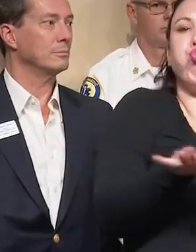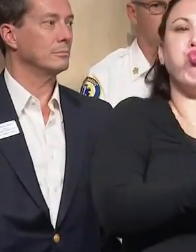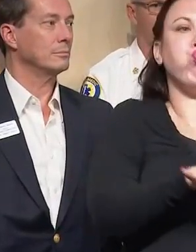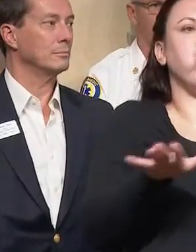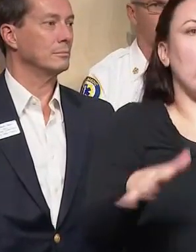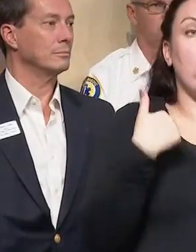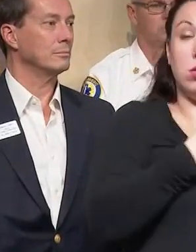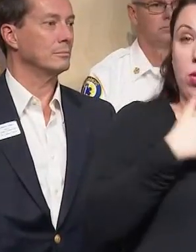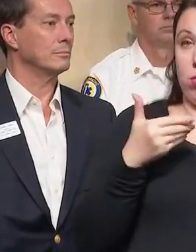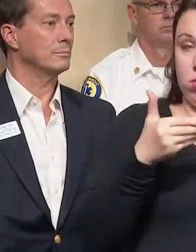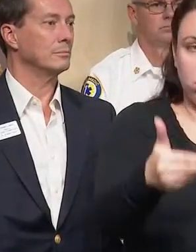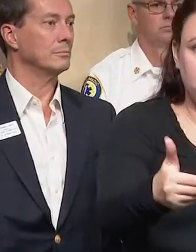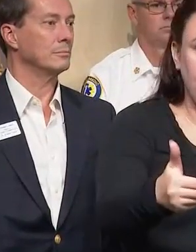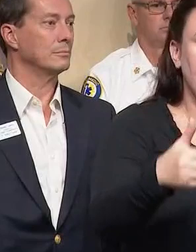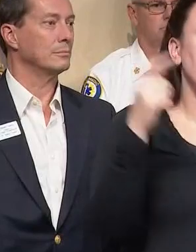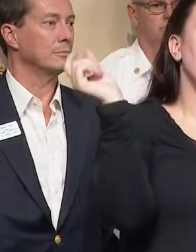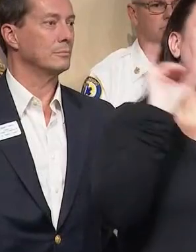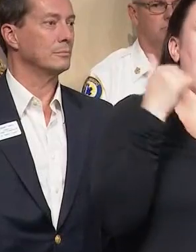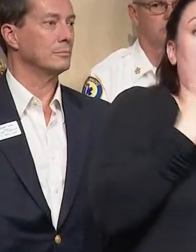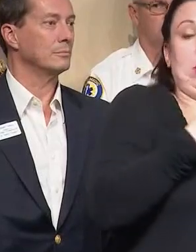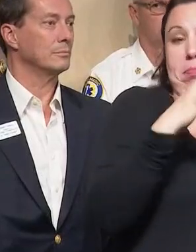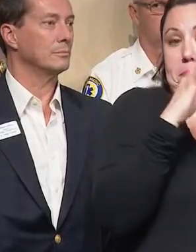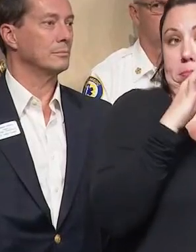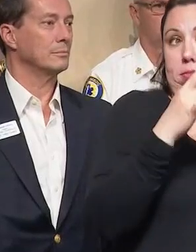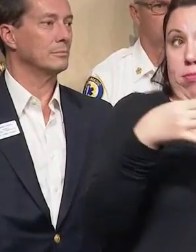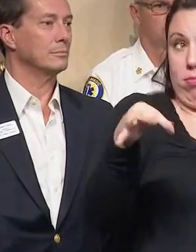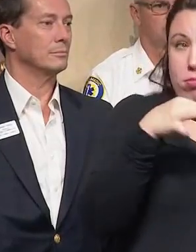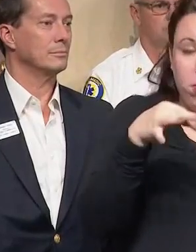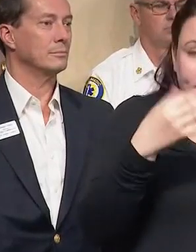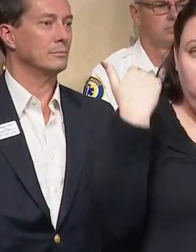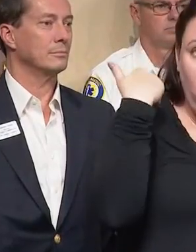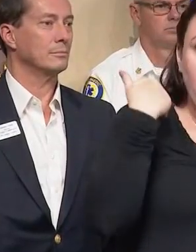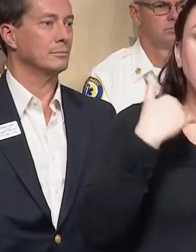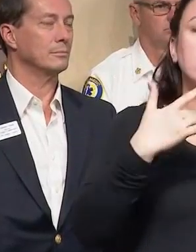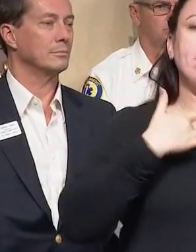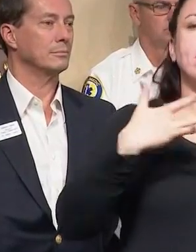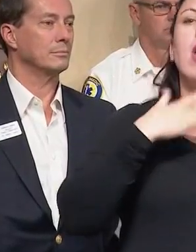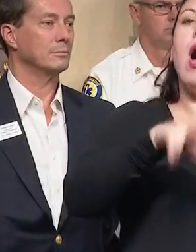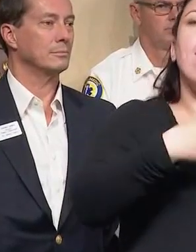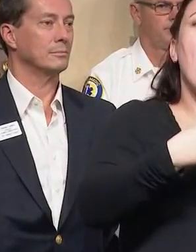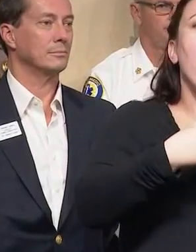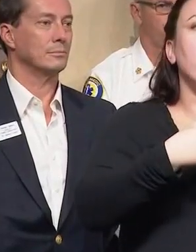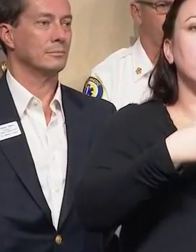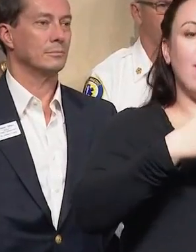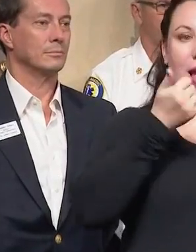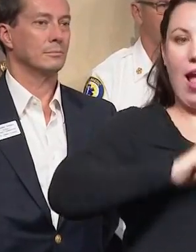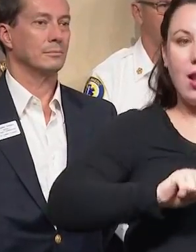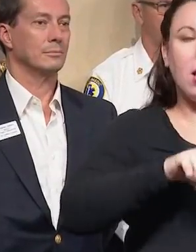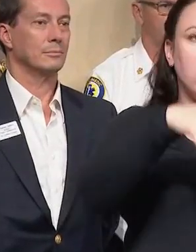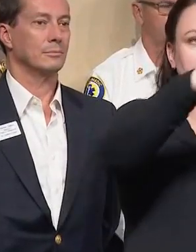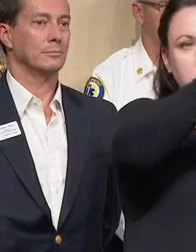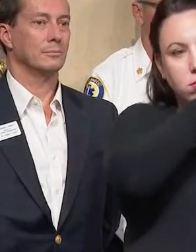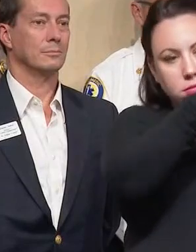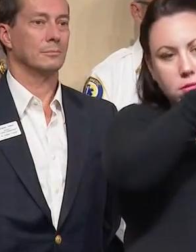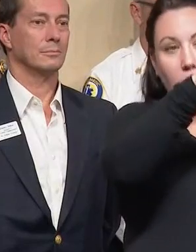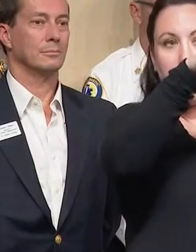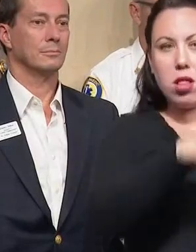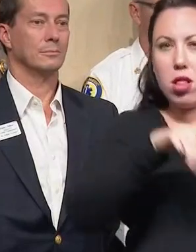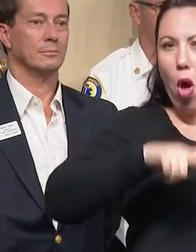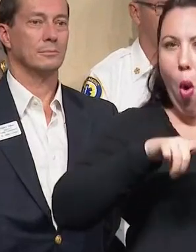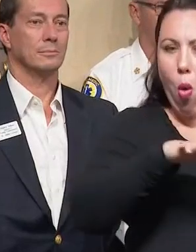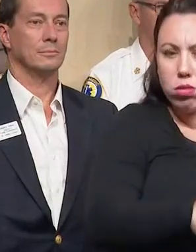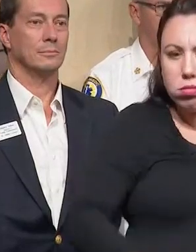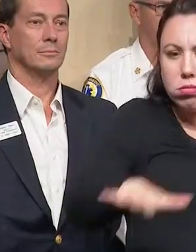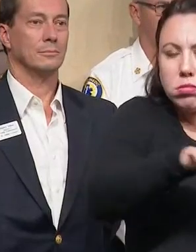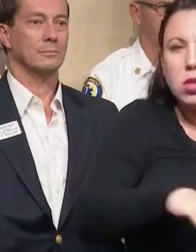move forward. As we've mentioned previously we're most concerned about the low-lying areas and the coastal areas within the community.